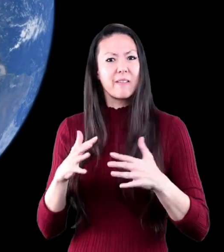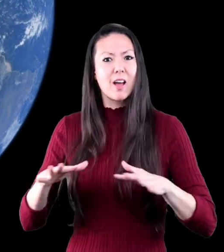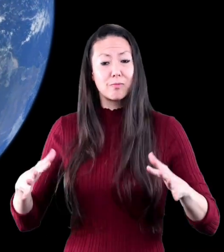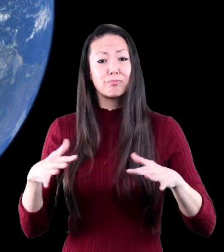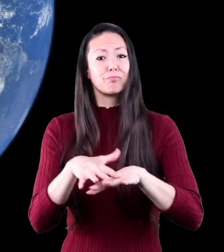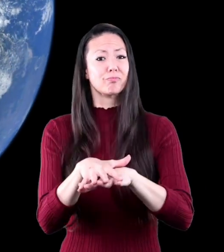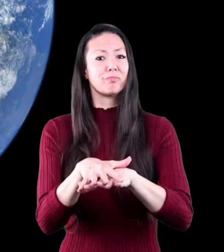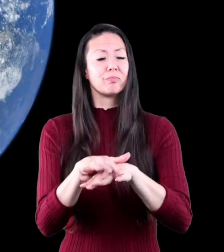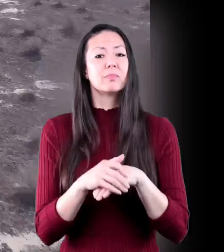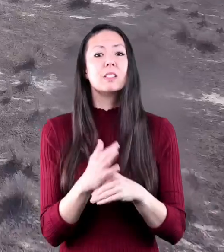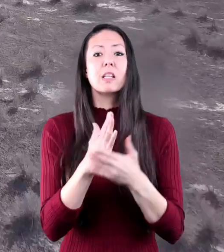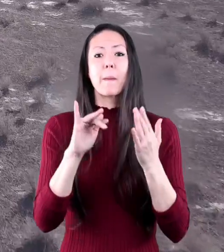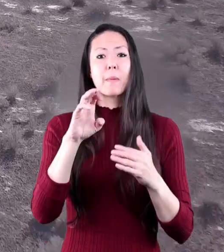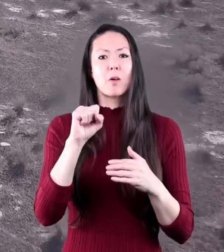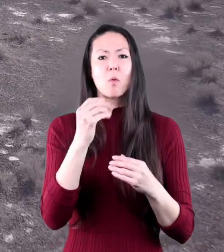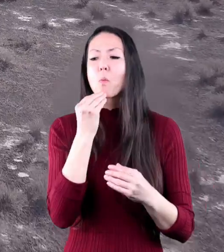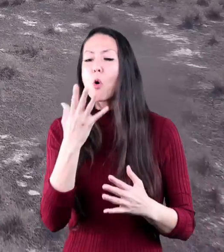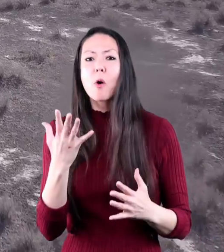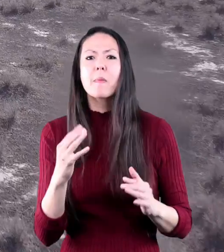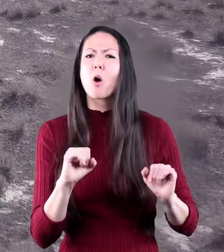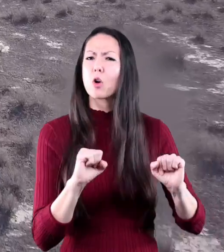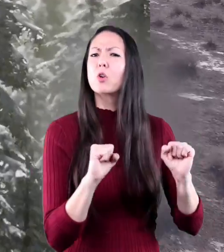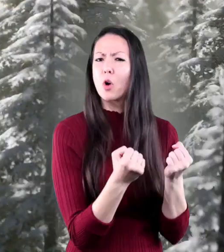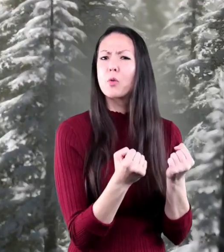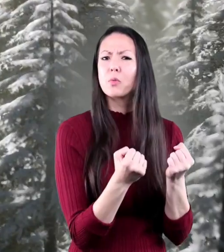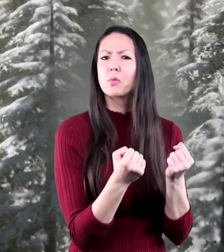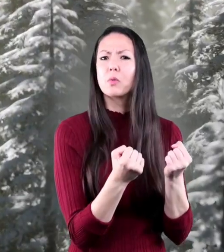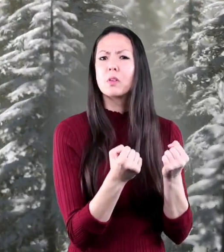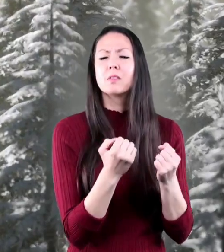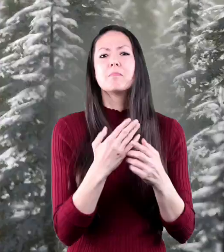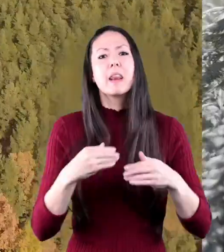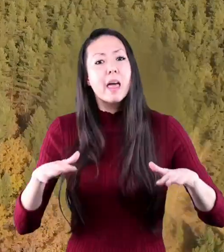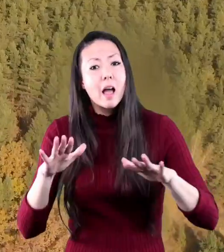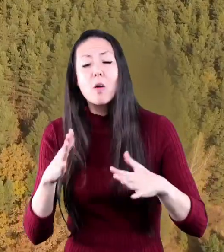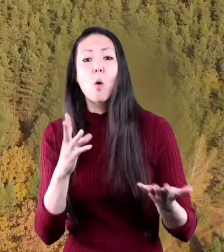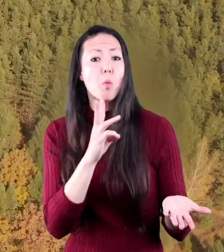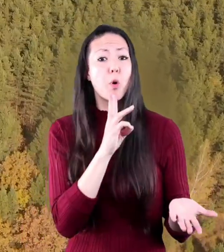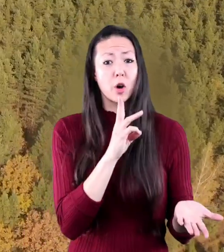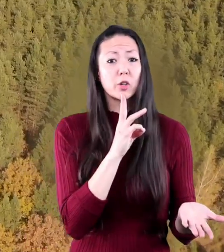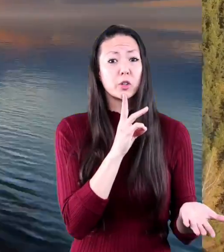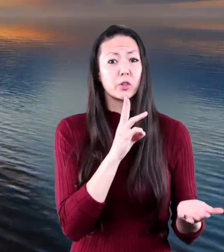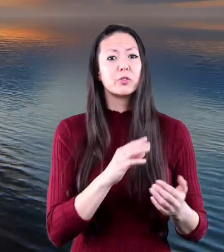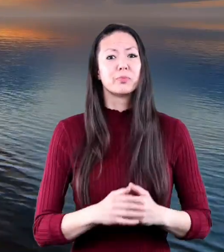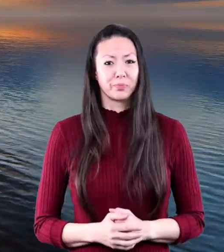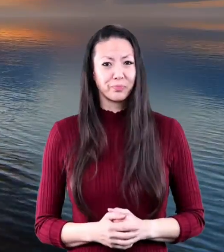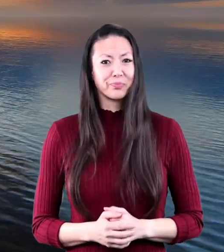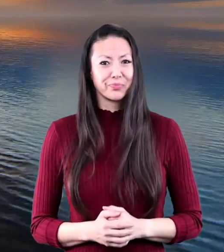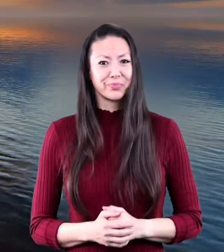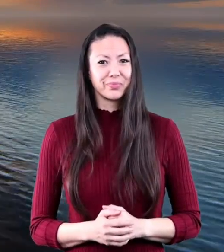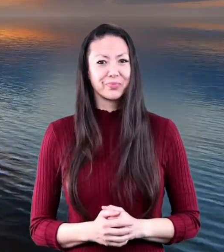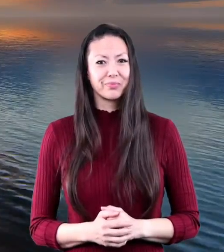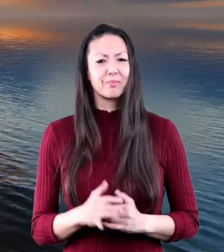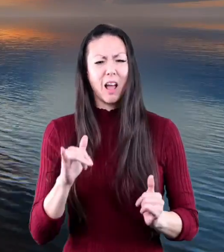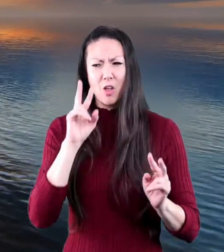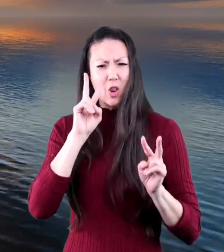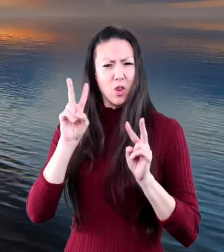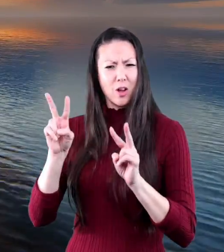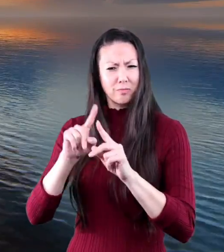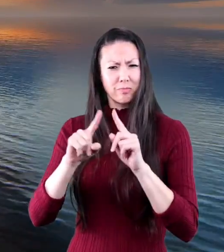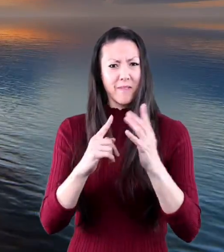things some biomes are warm and some are cold some are on land and others are in water let's take a look